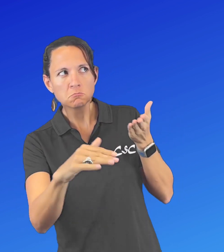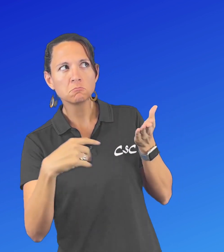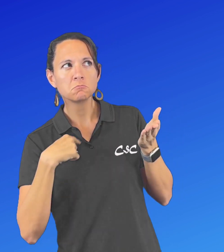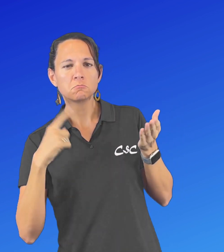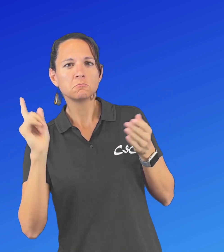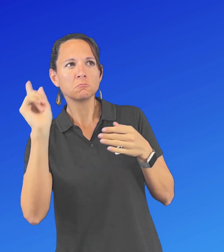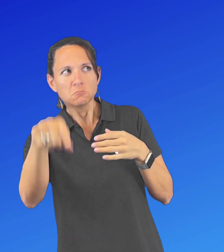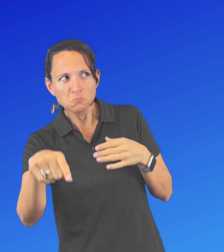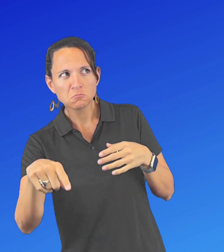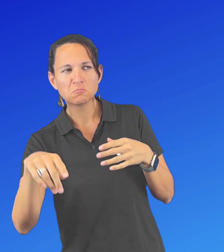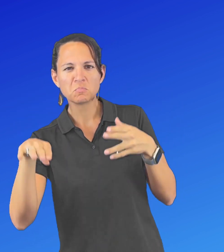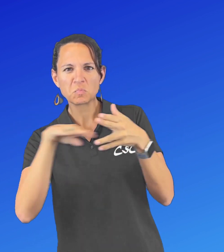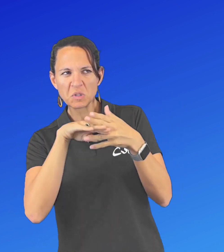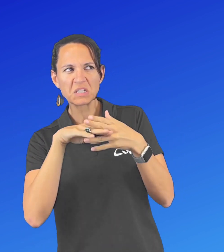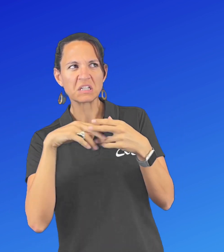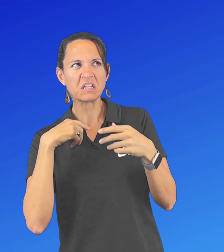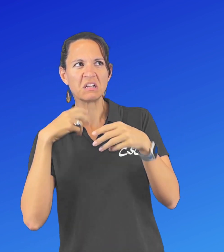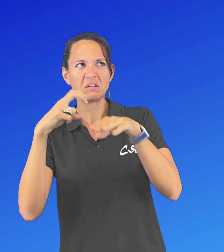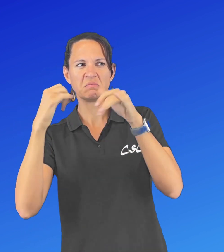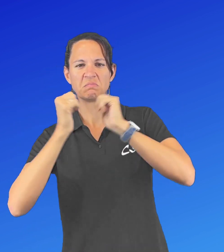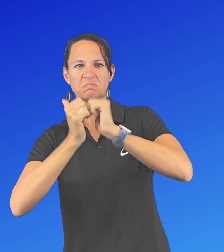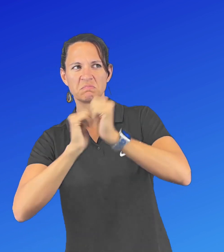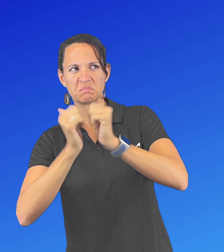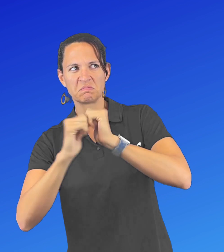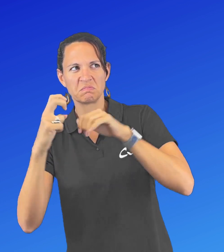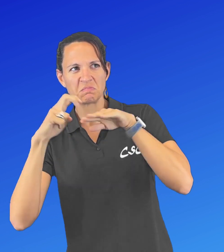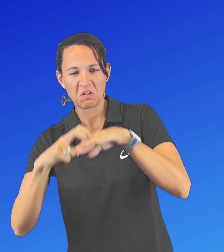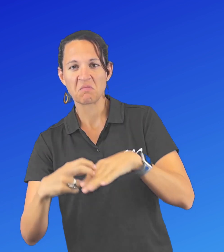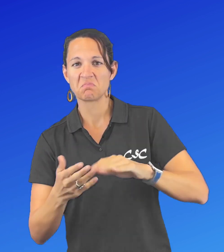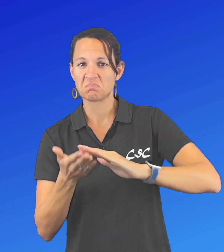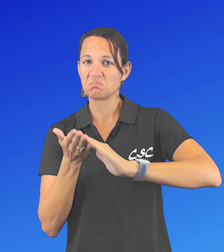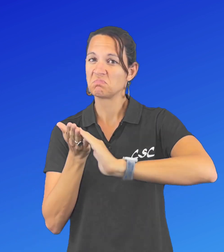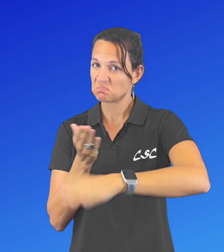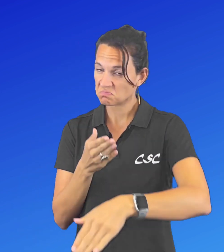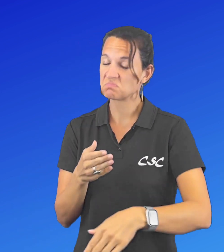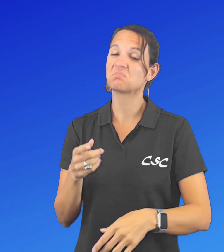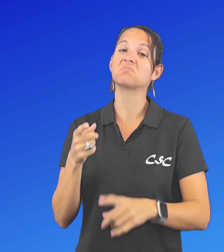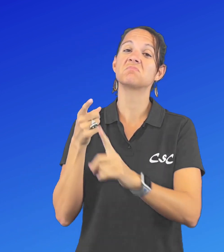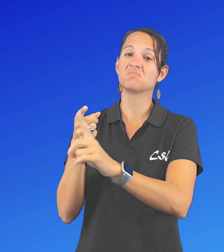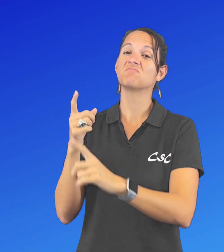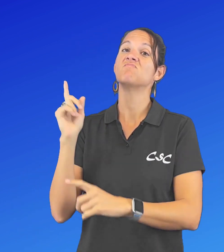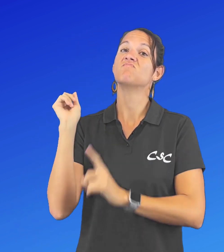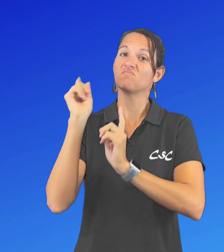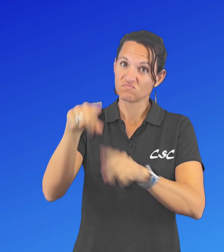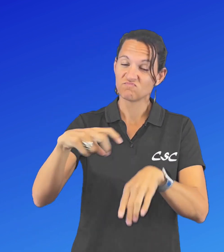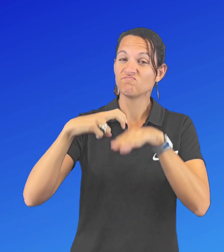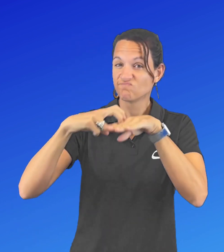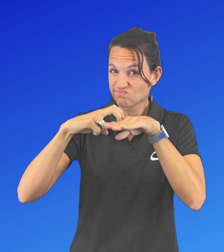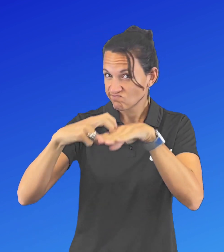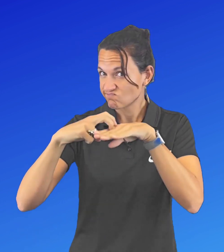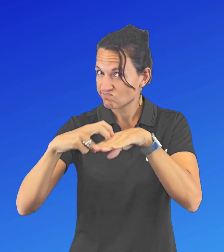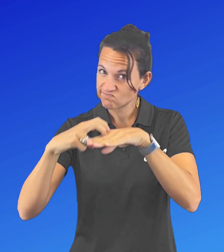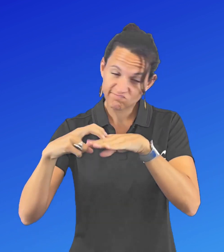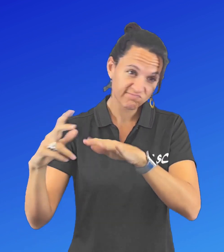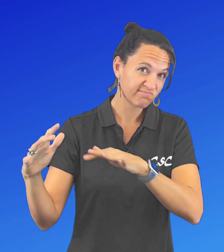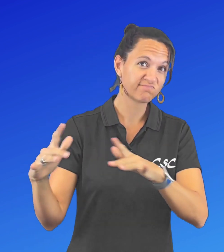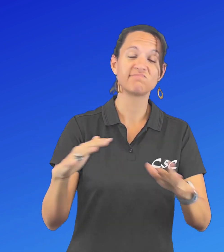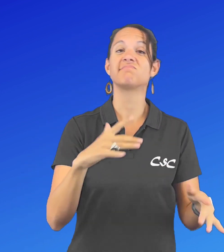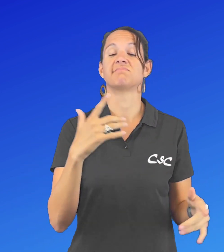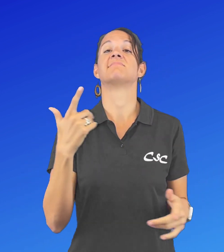in the event. His boss released him from his duties. He gets out and surfs the waves and ends